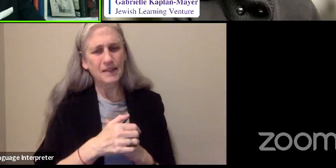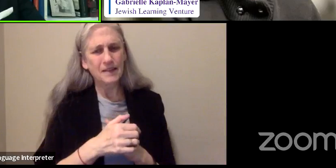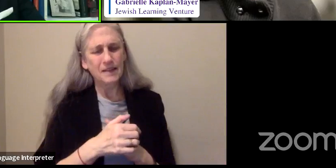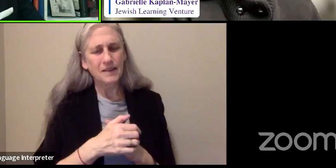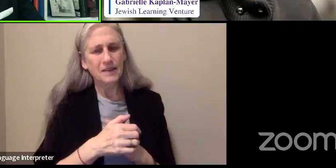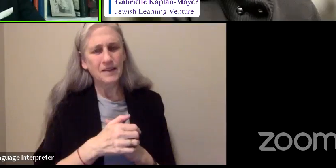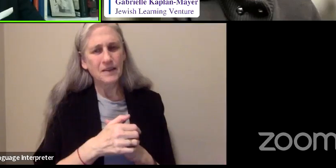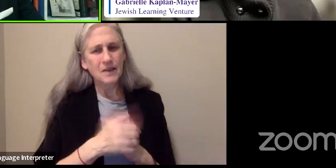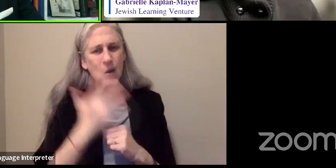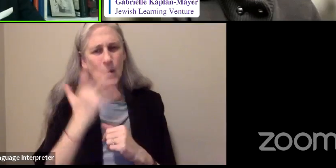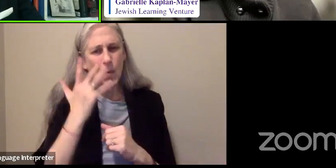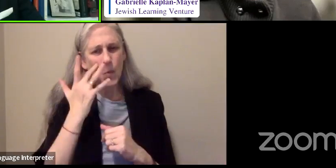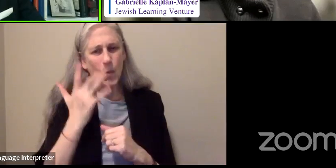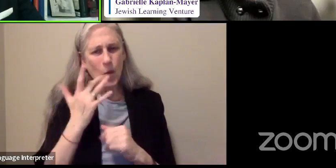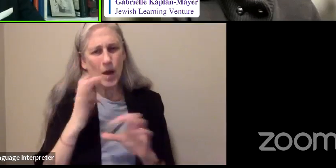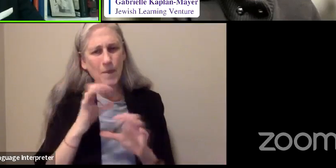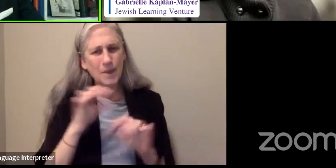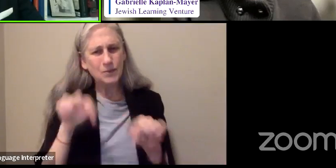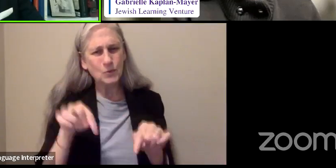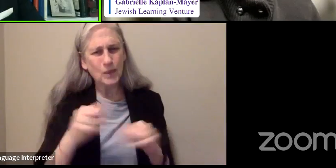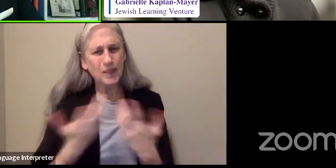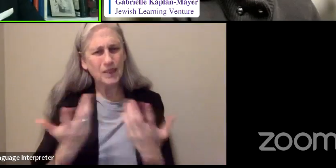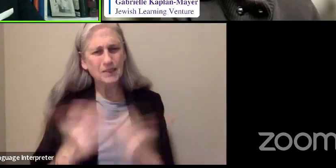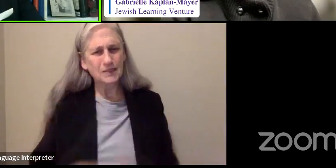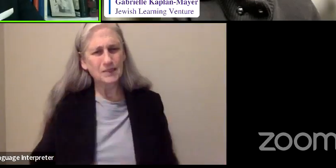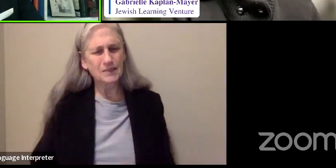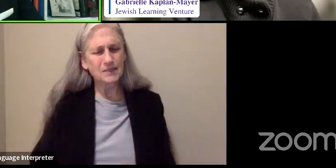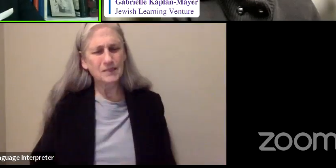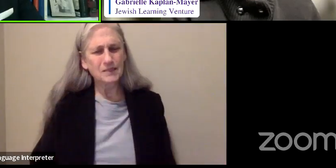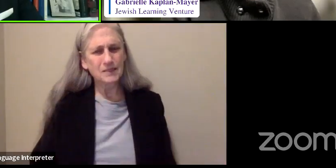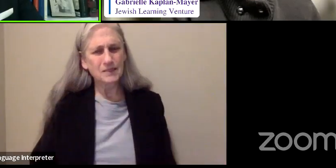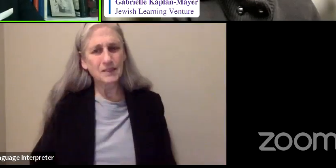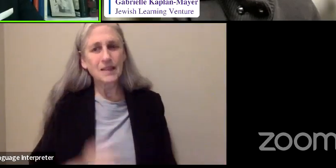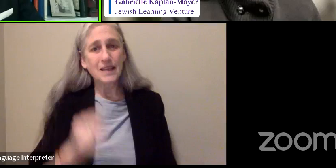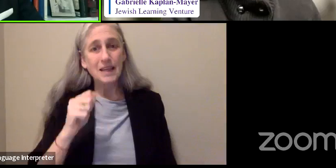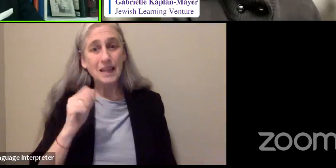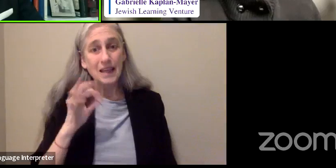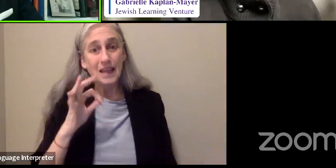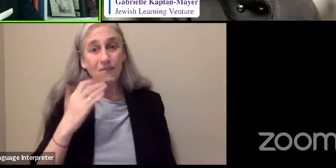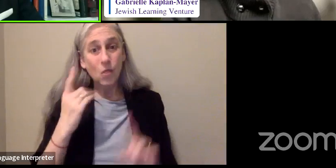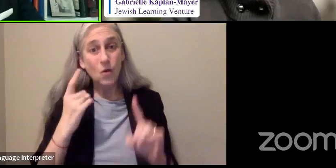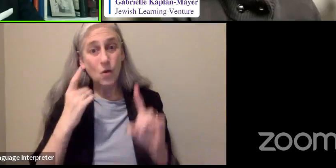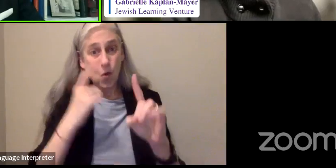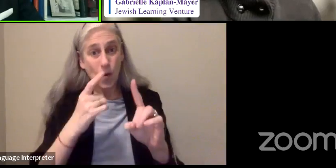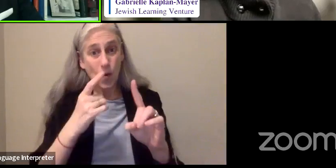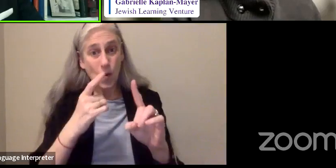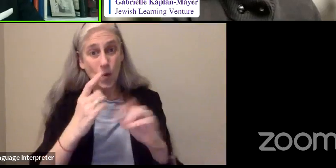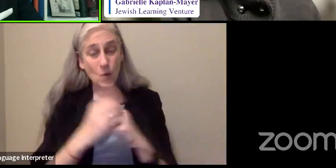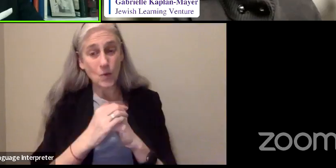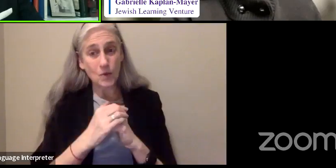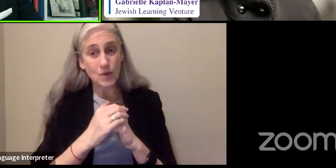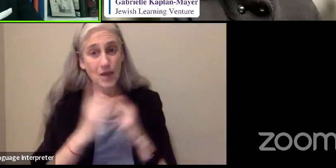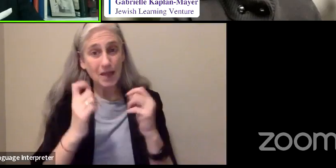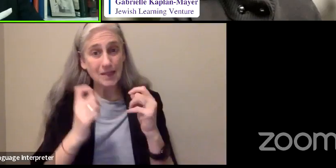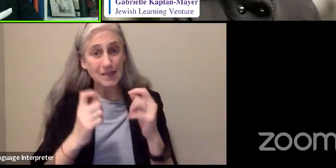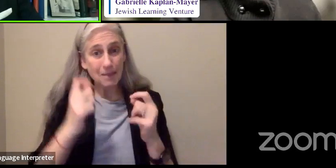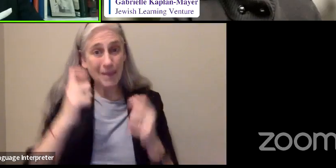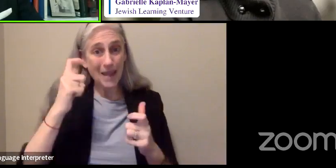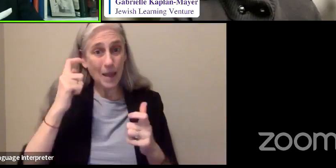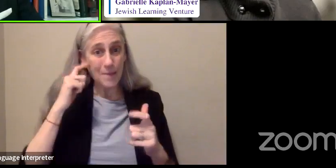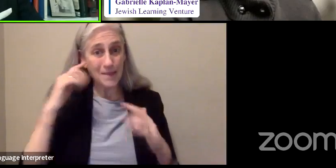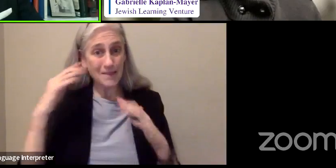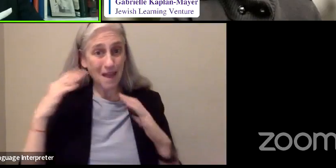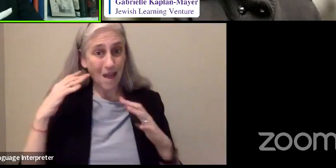Why am I doing this? Because if your goal is to speed up sound